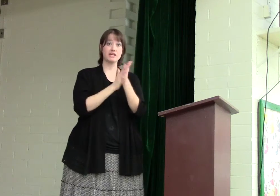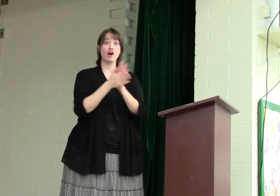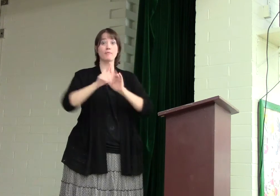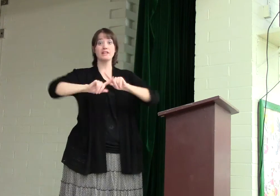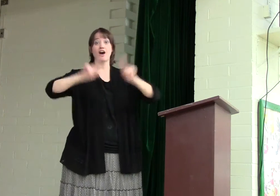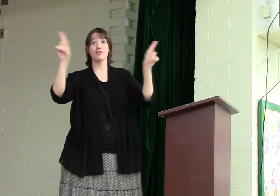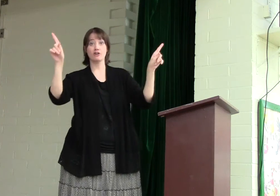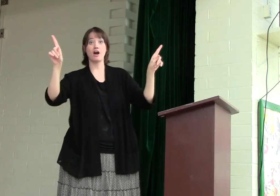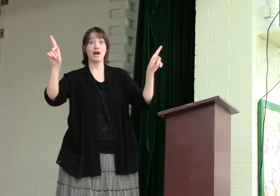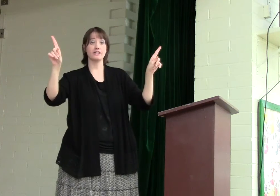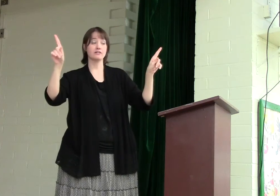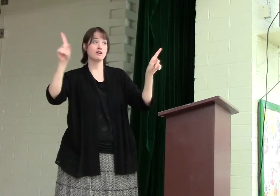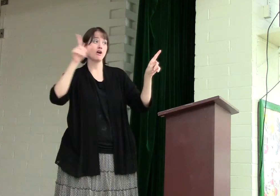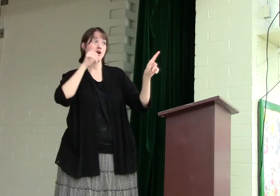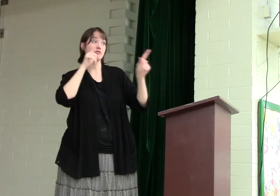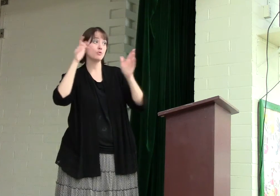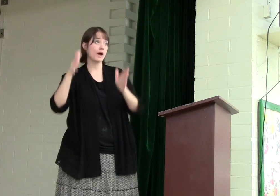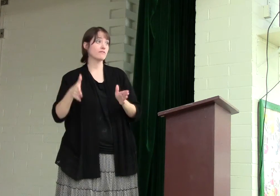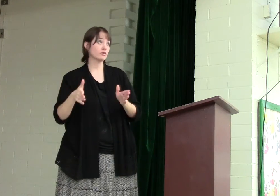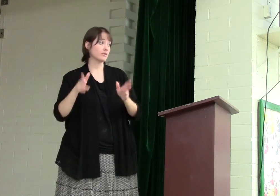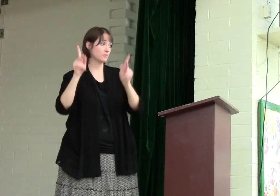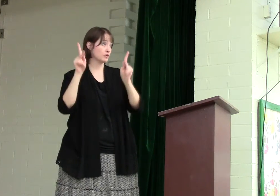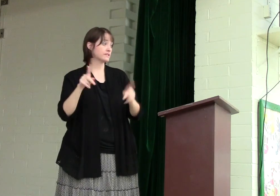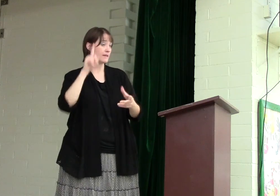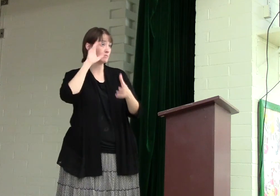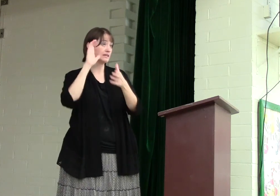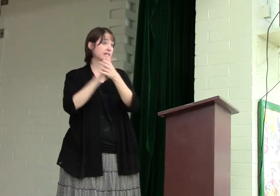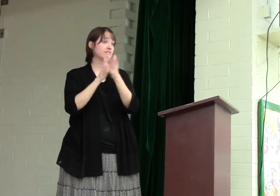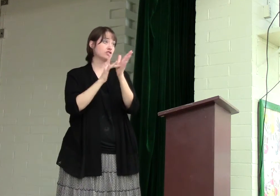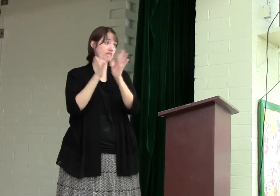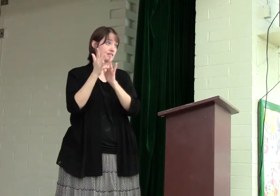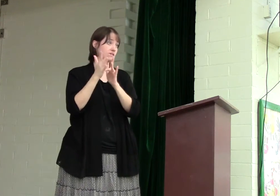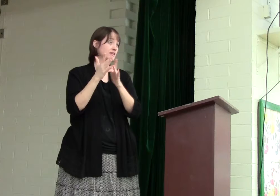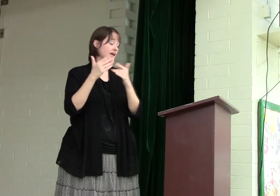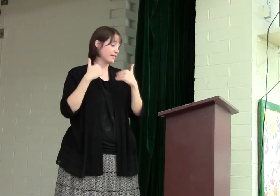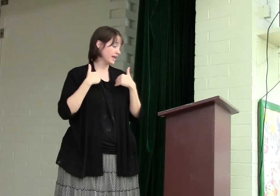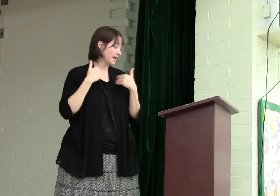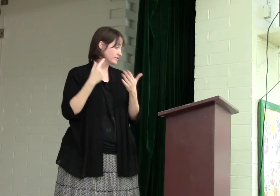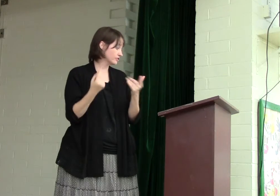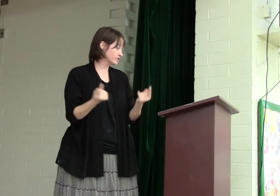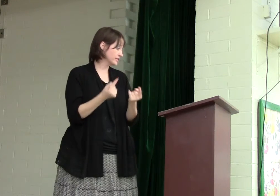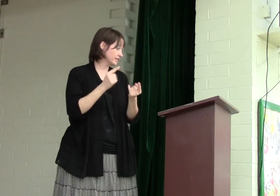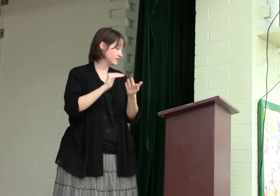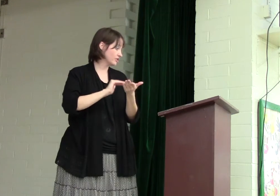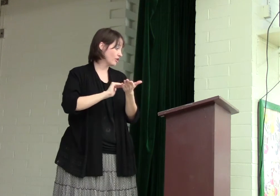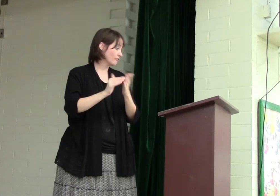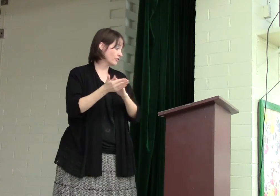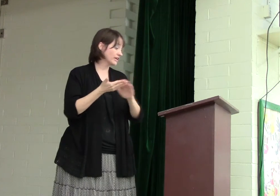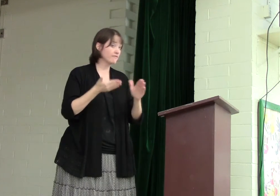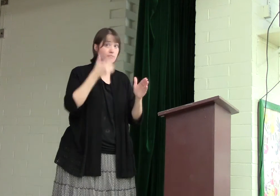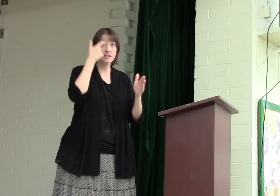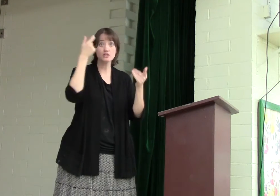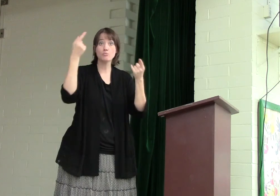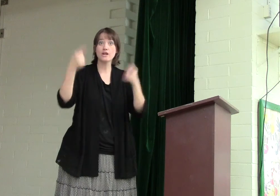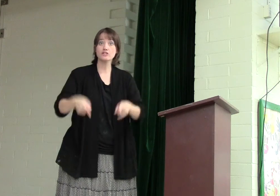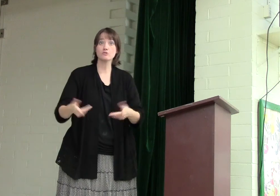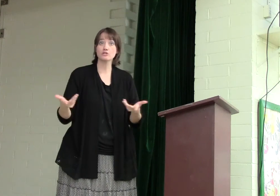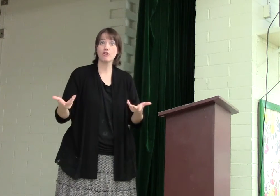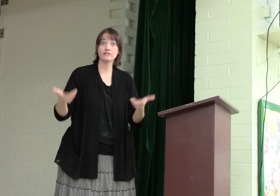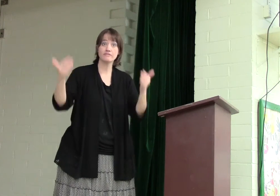Become the other kind of whoever. The person that believes Jesus, that has their sins forgiven. Because what is the result of